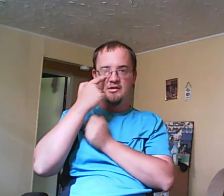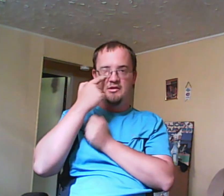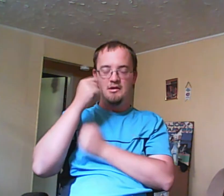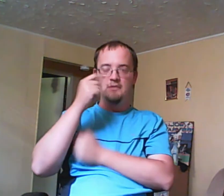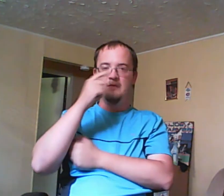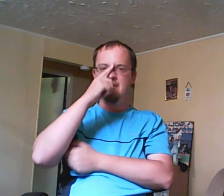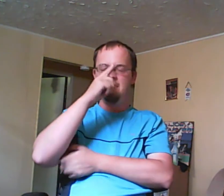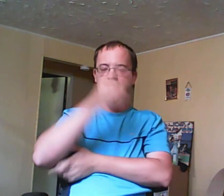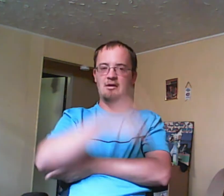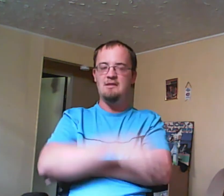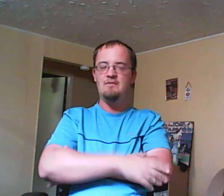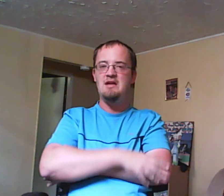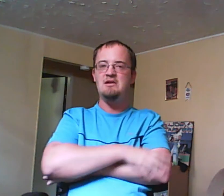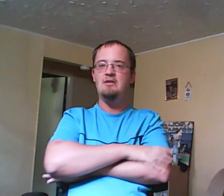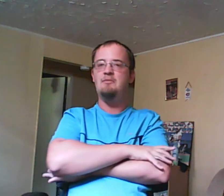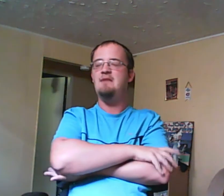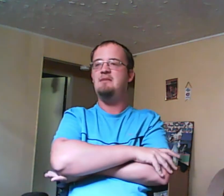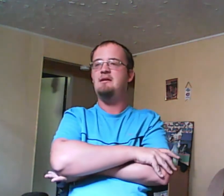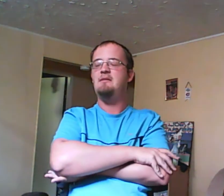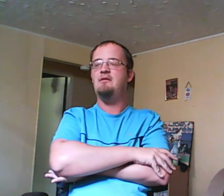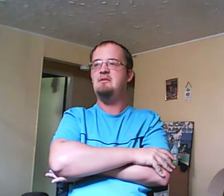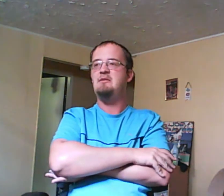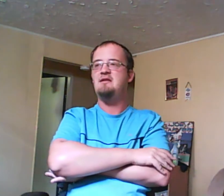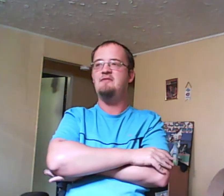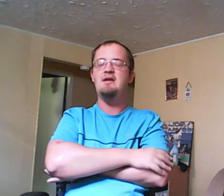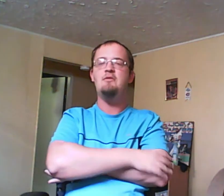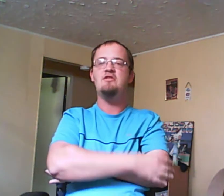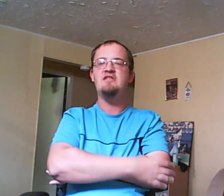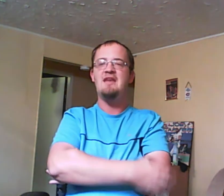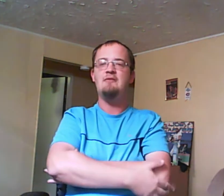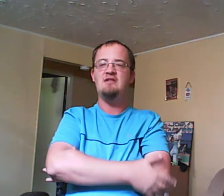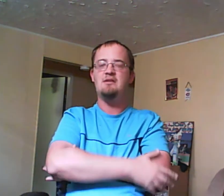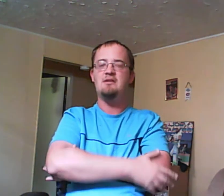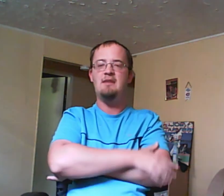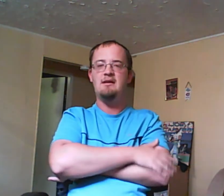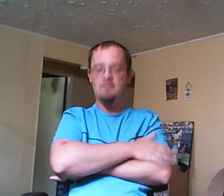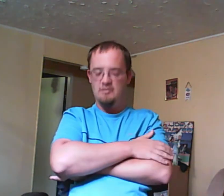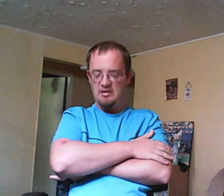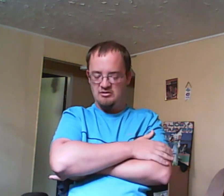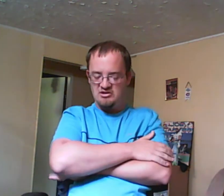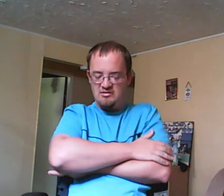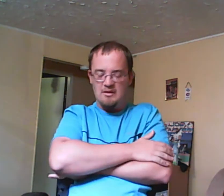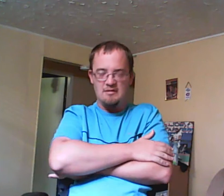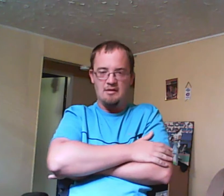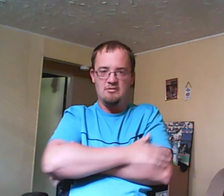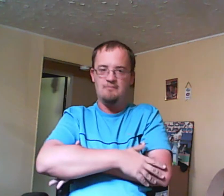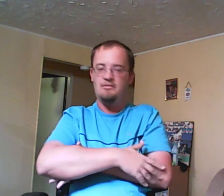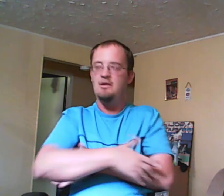Maya beg pardon and, you know, Maya becoming overprotective. I'll get more into that when I talk about Maya you know she's number one obviously but